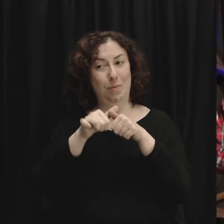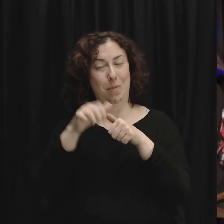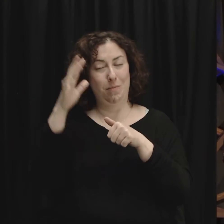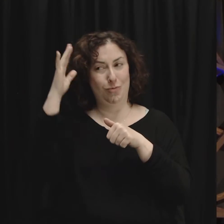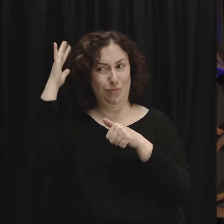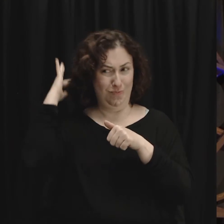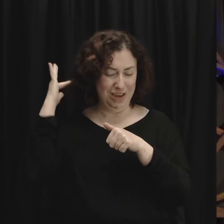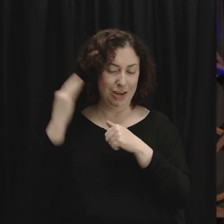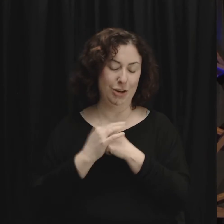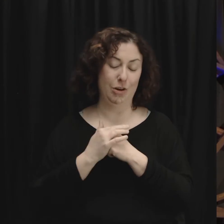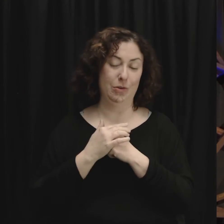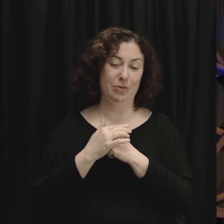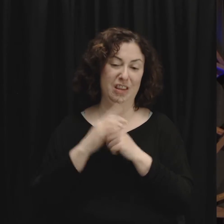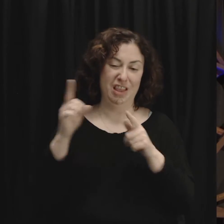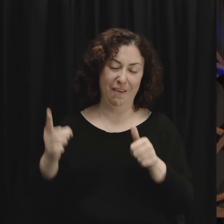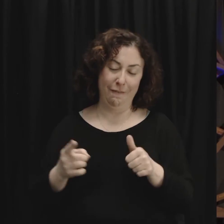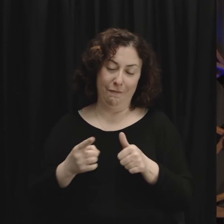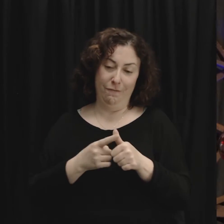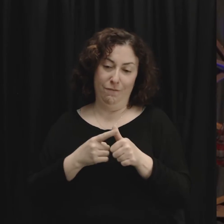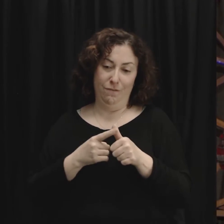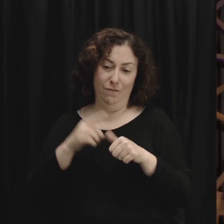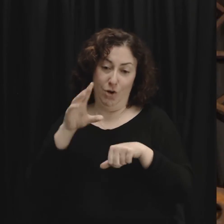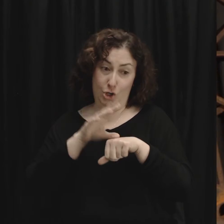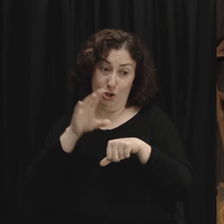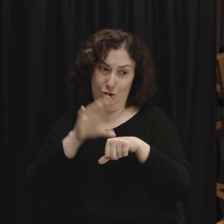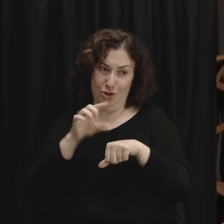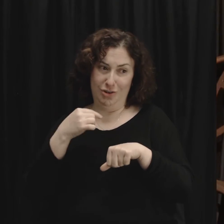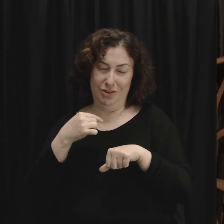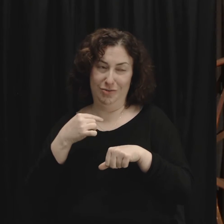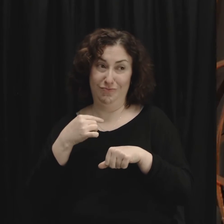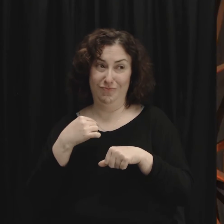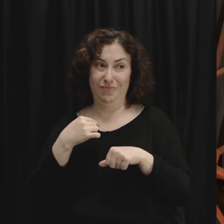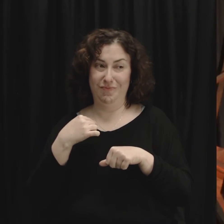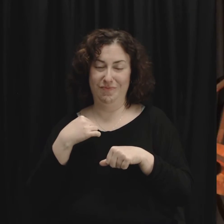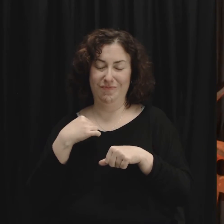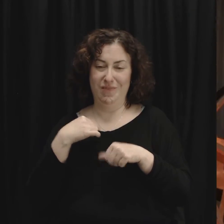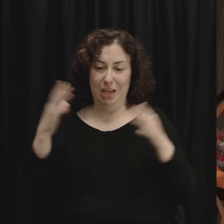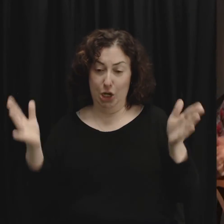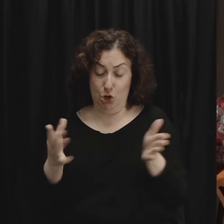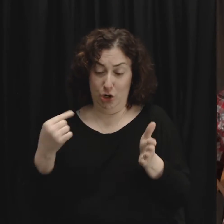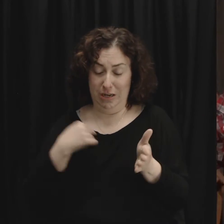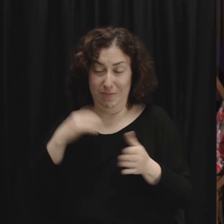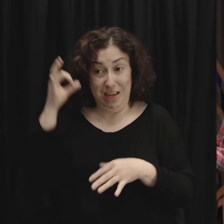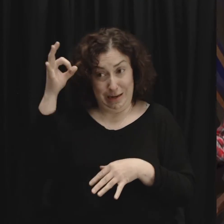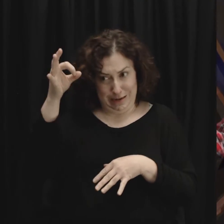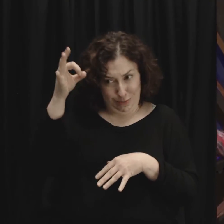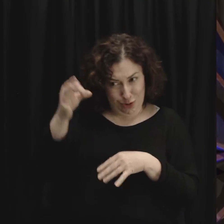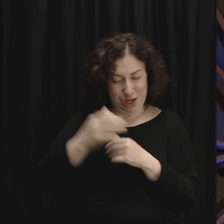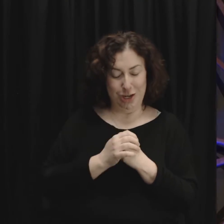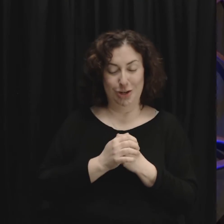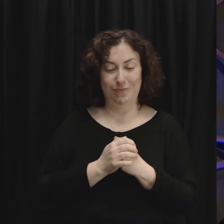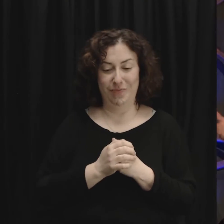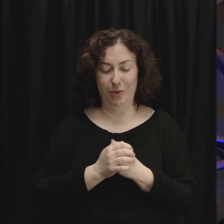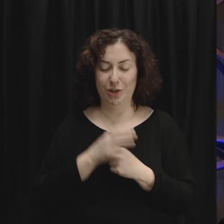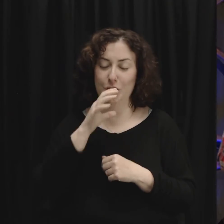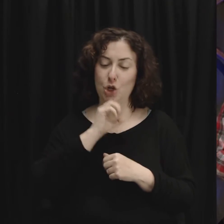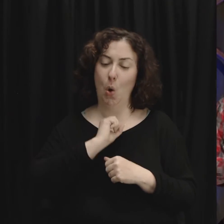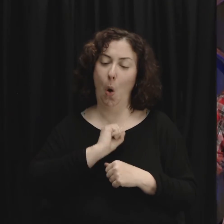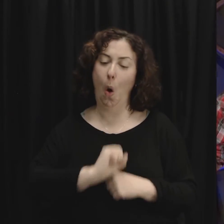preach and stuff when I used to get opportunities to preach I had this one old grumpy guy and I'm calling him old because he was and I'm calling him grumpy because